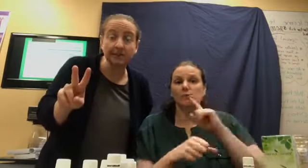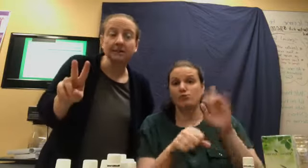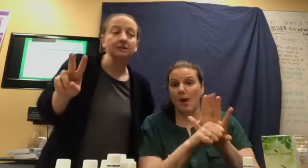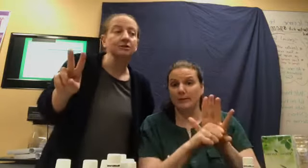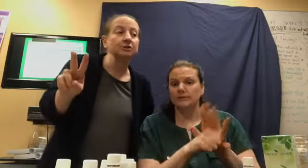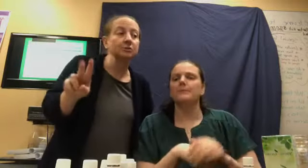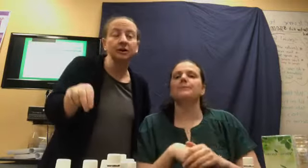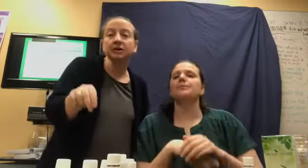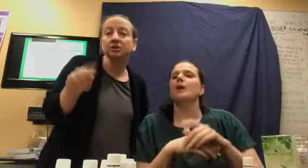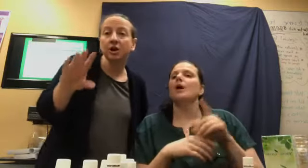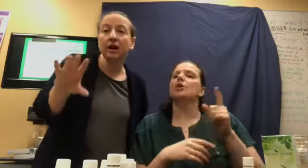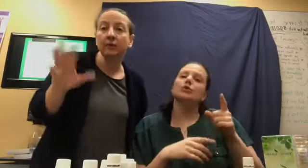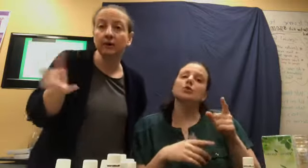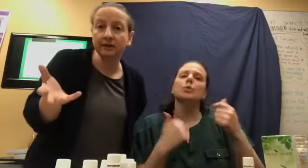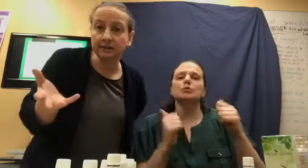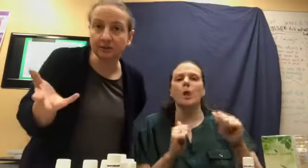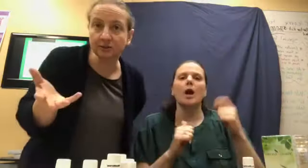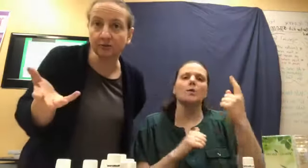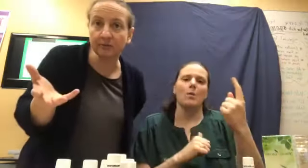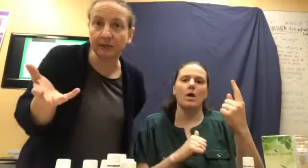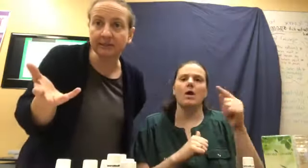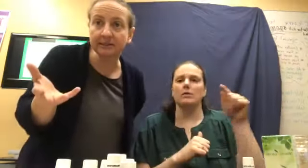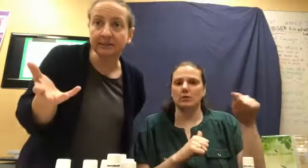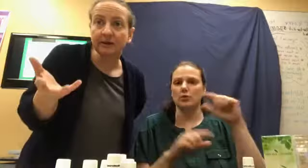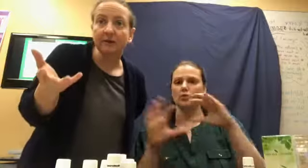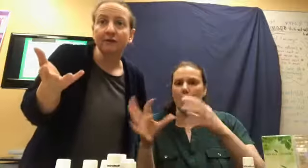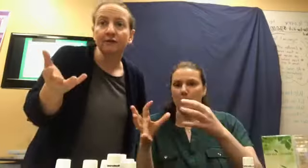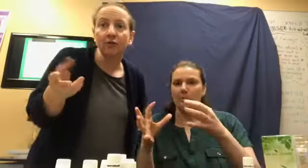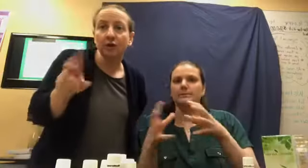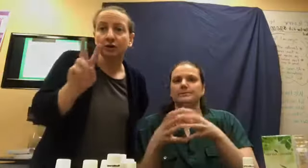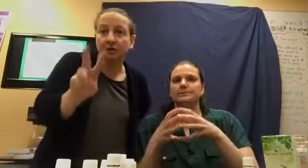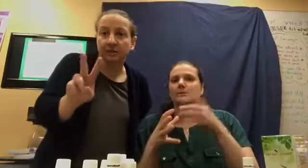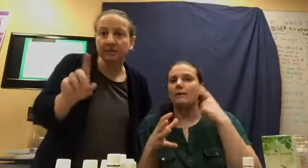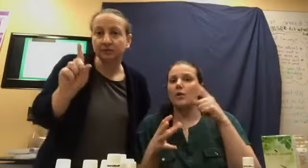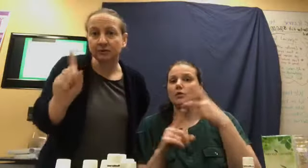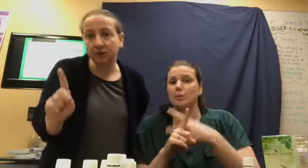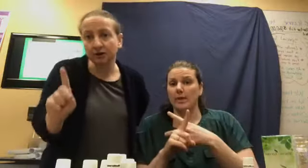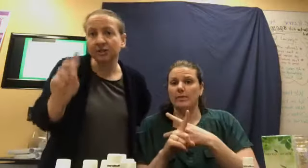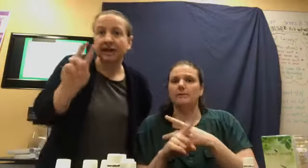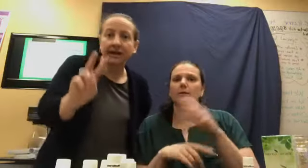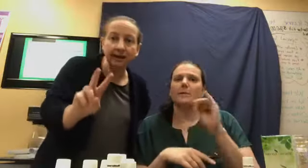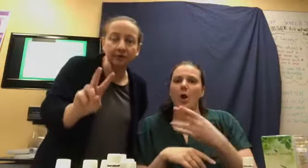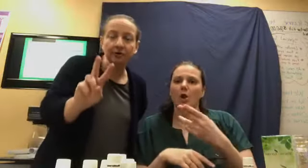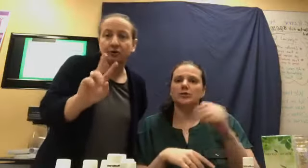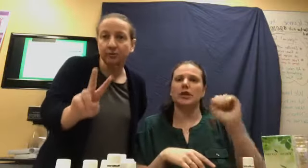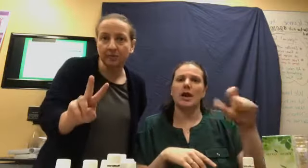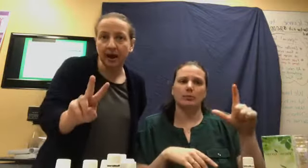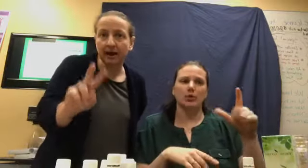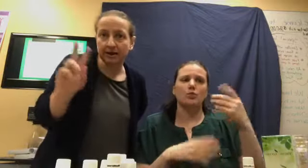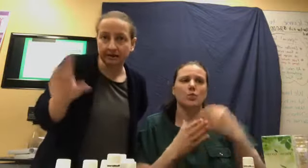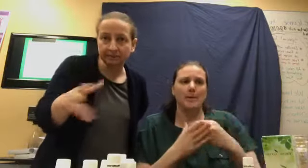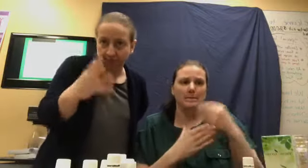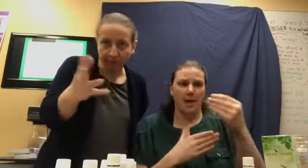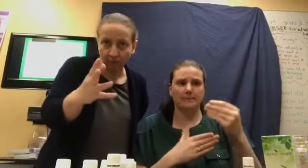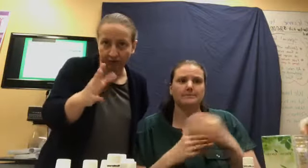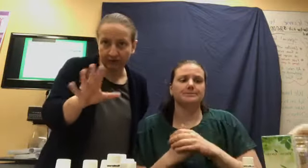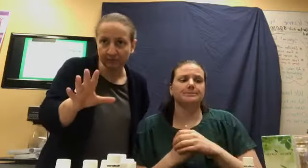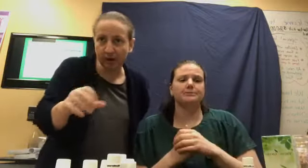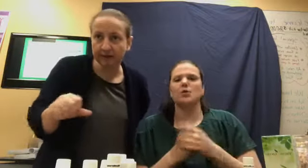So, you were going to try one of these groupings for two months. March and April, you would buy one of these products.